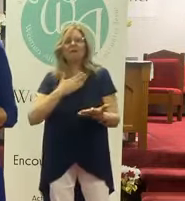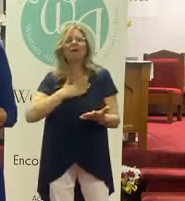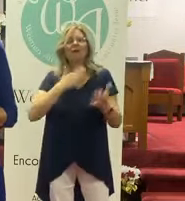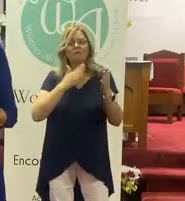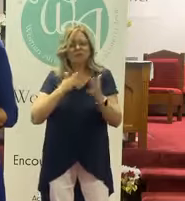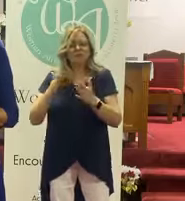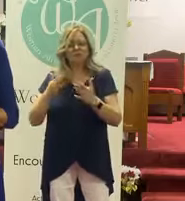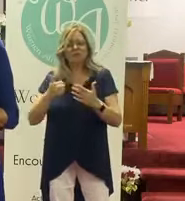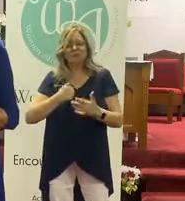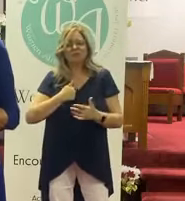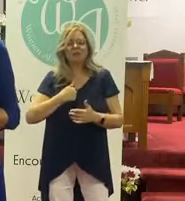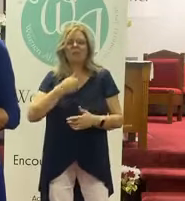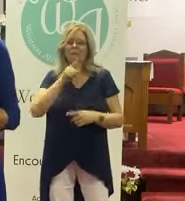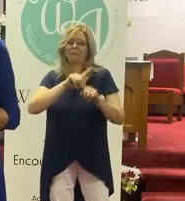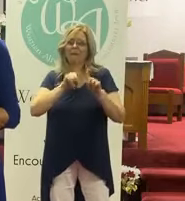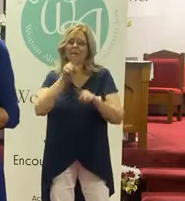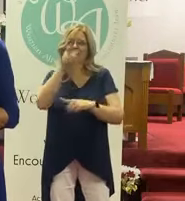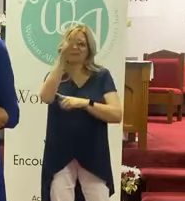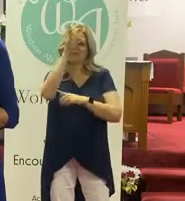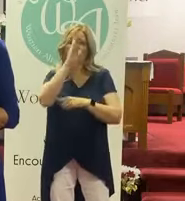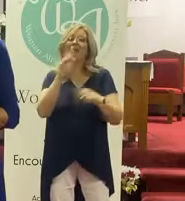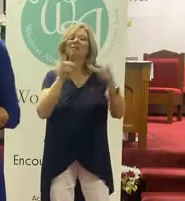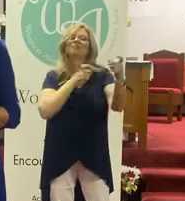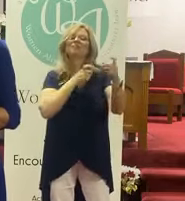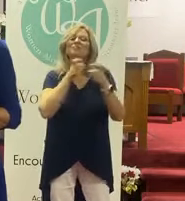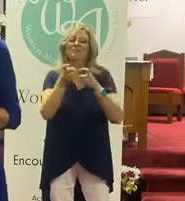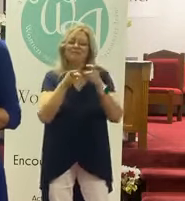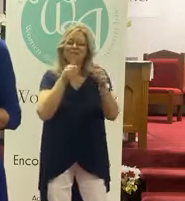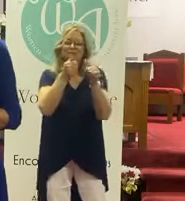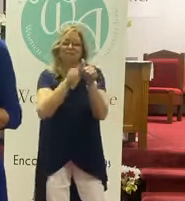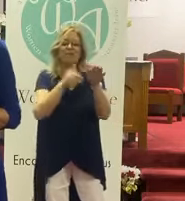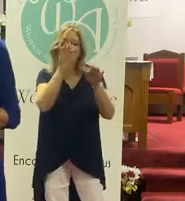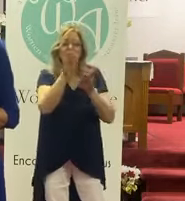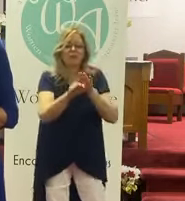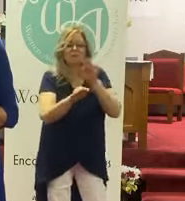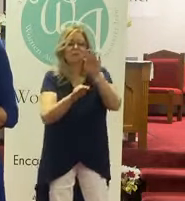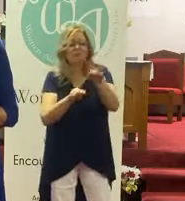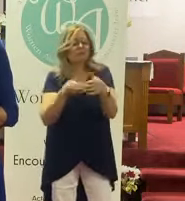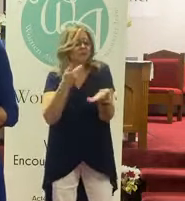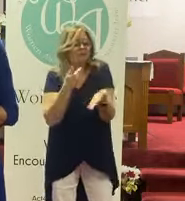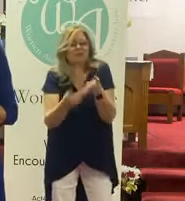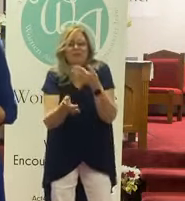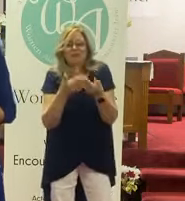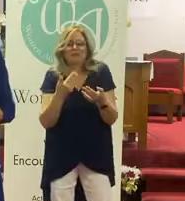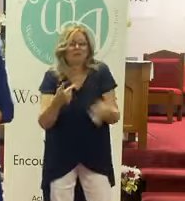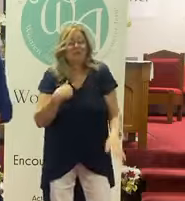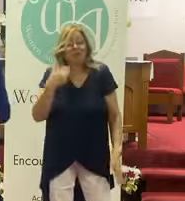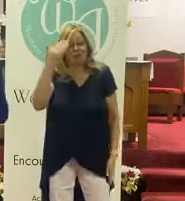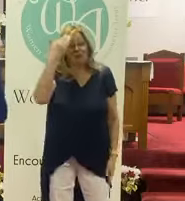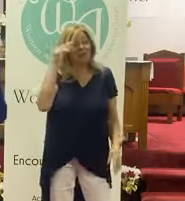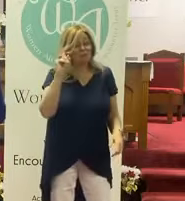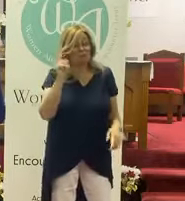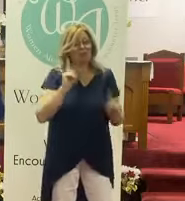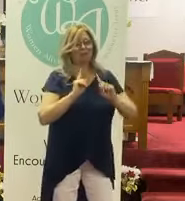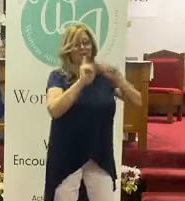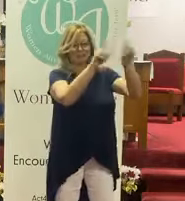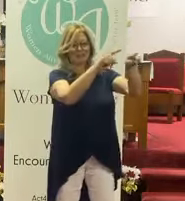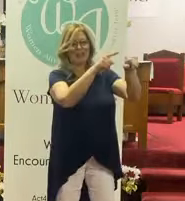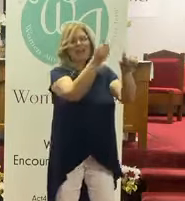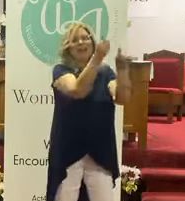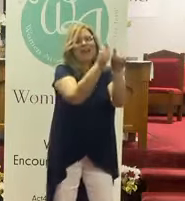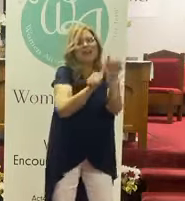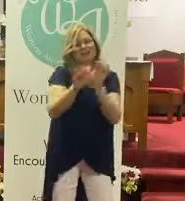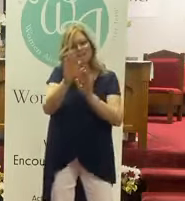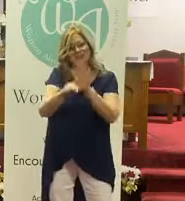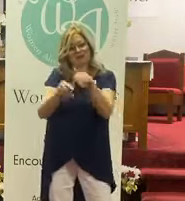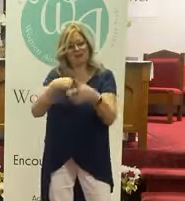plans, but God orders my steps. Mm-hmm. Yeah. Every step I take. It doesn't matter if I know where I'm going. Every